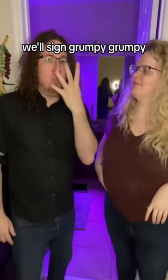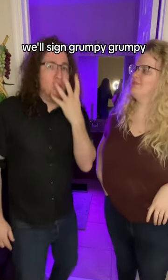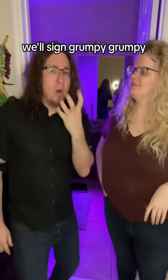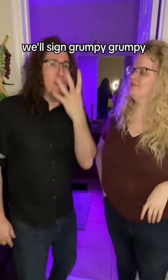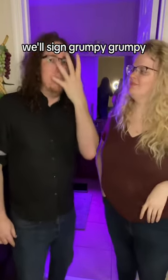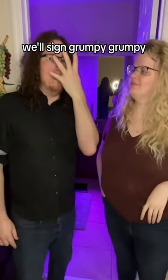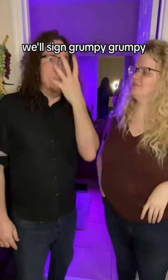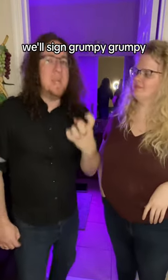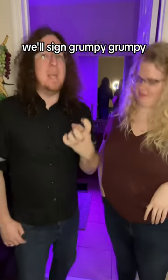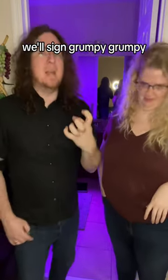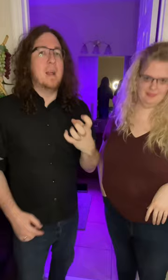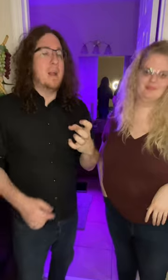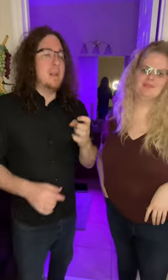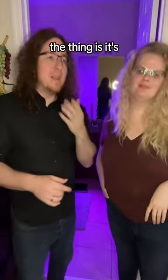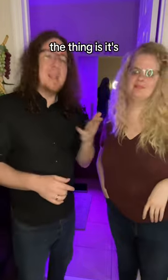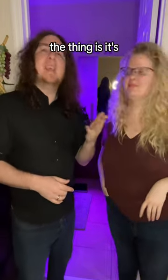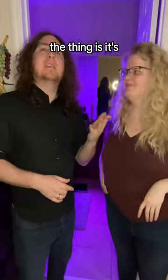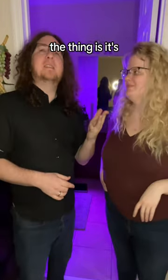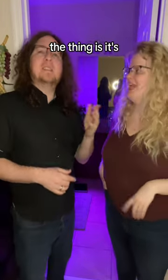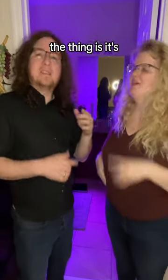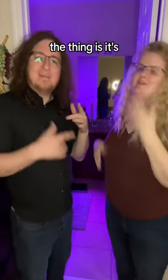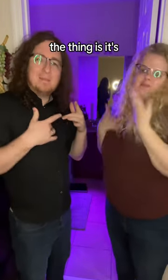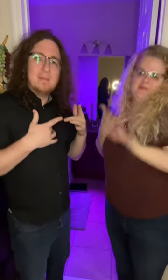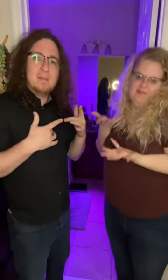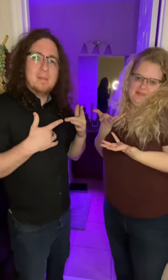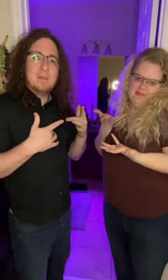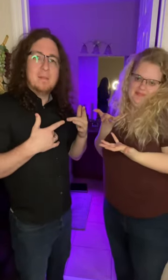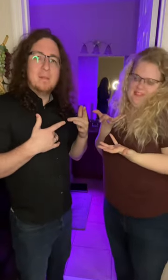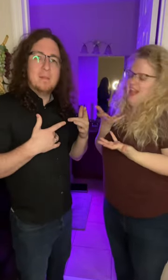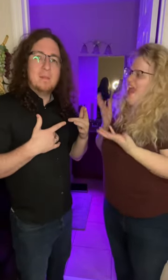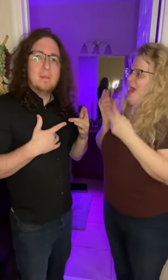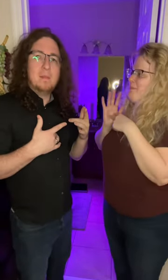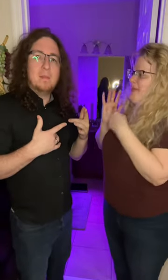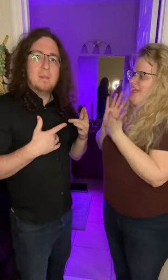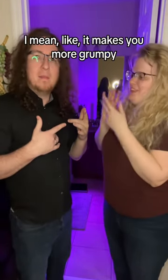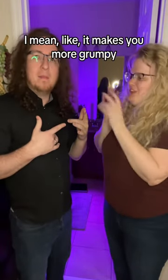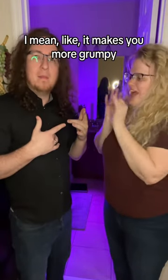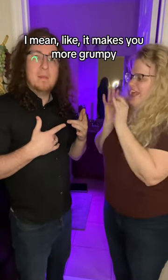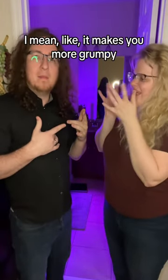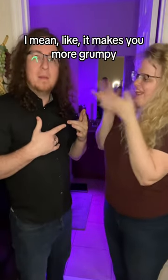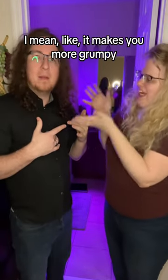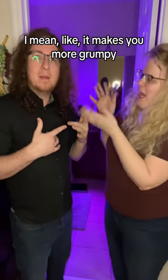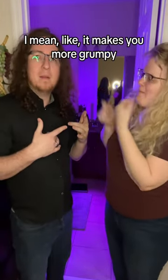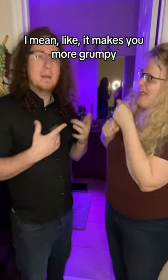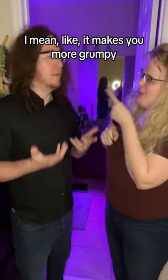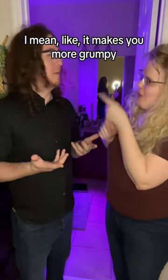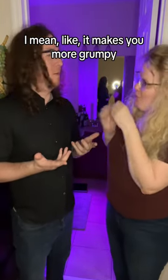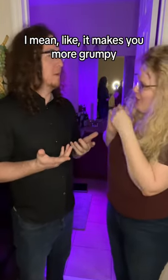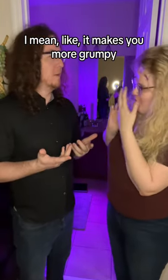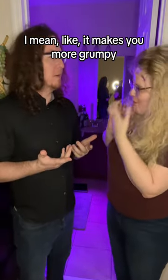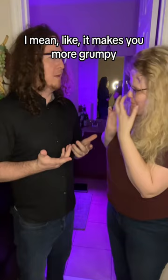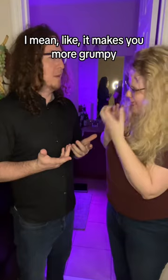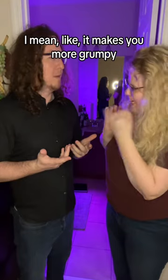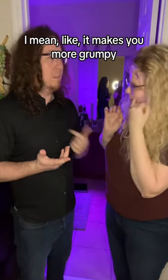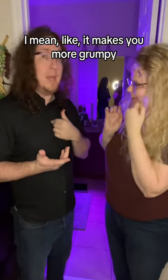grumpy. The thing is it's... I mean like it makes you more grumpy. Me?